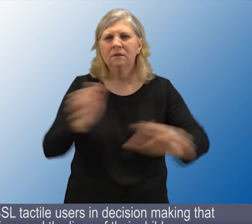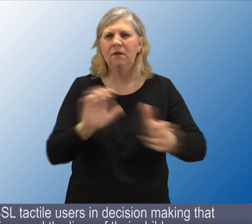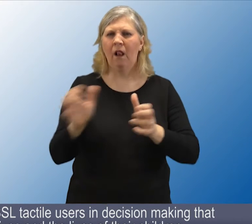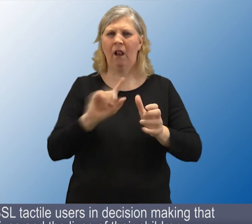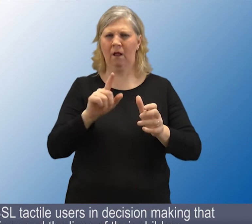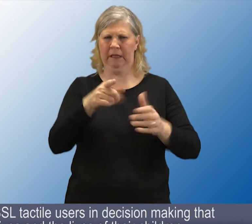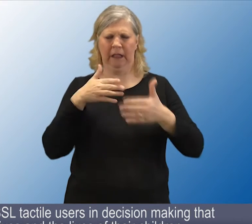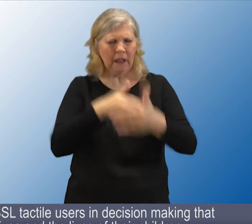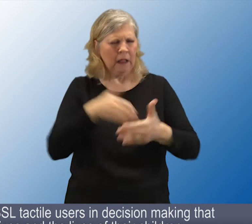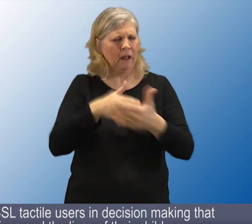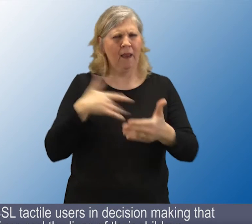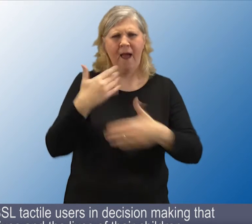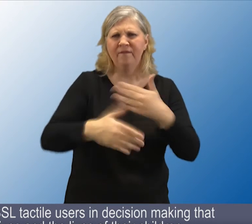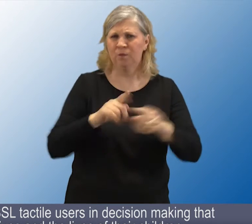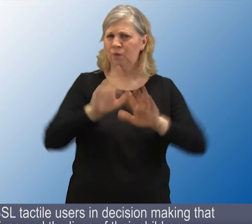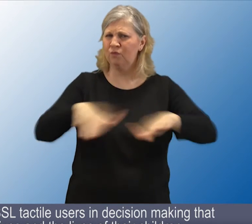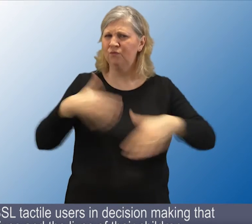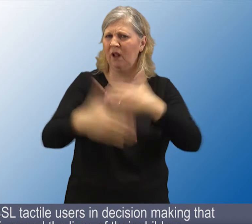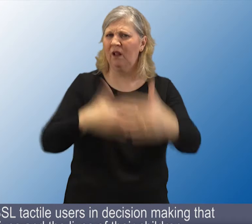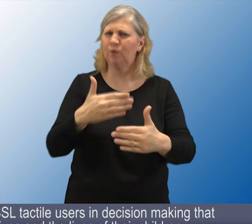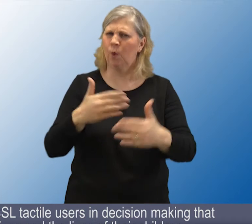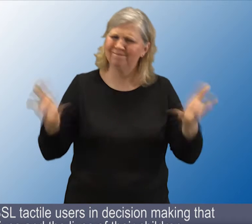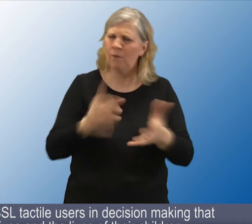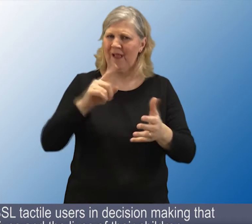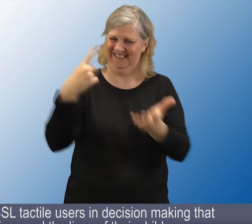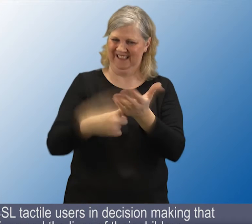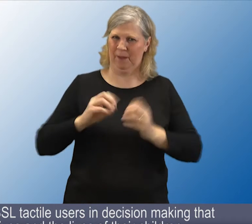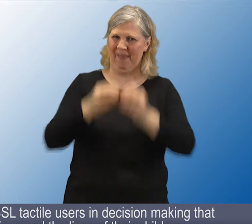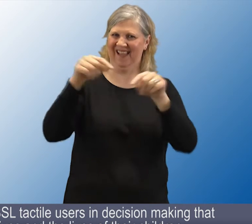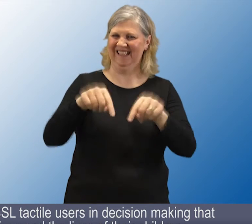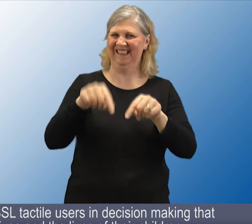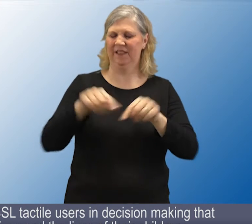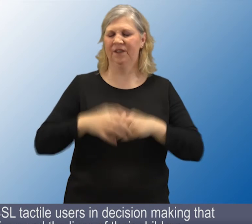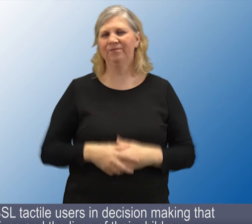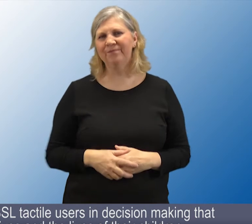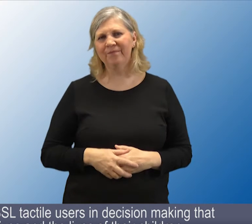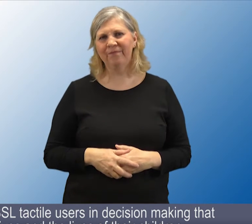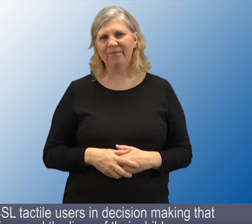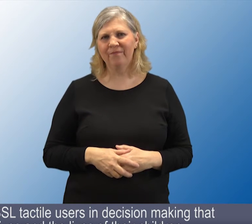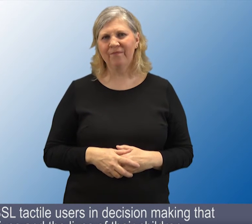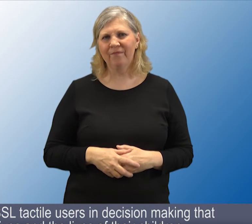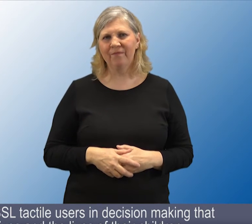Enabling BSL and BSL tactile users in decision-making that affects their lives and the lives of their children